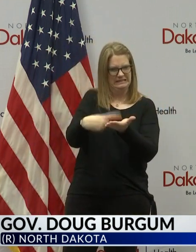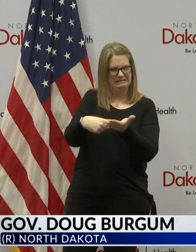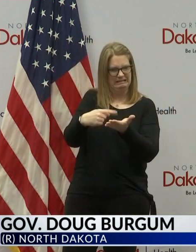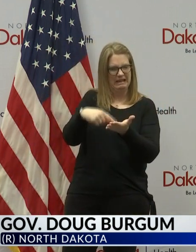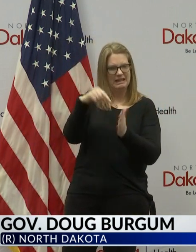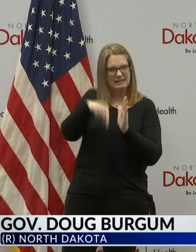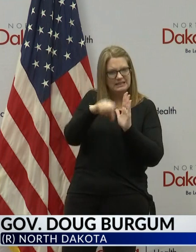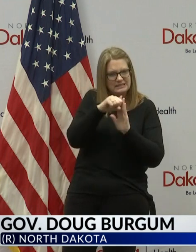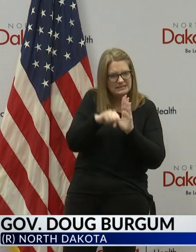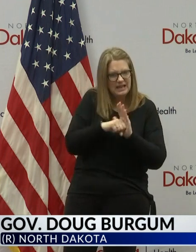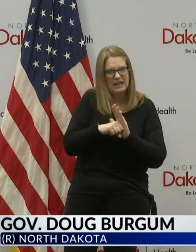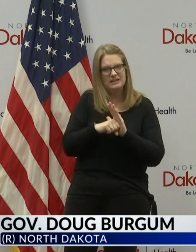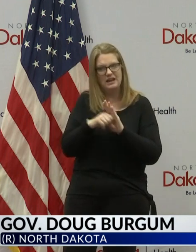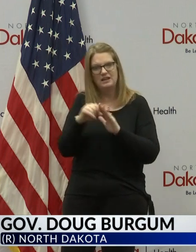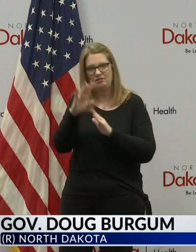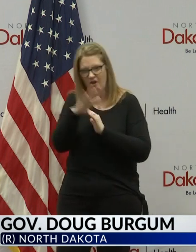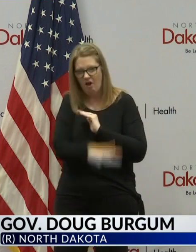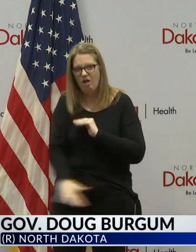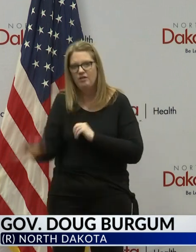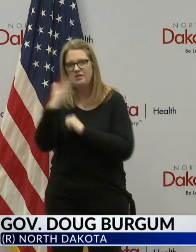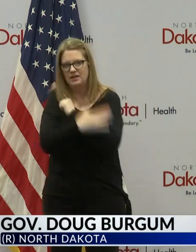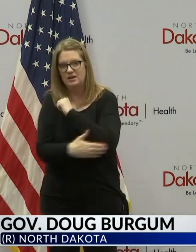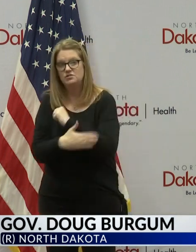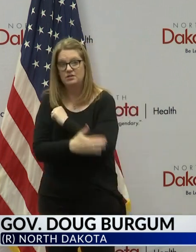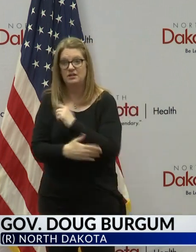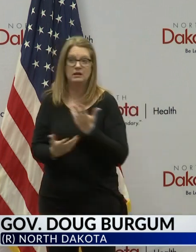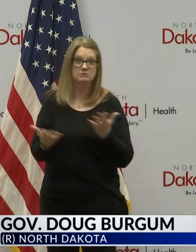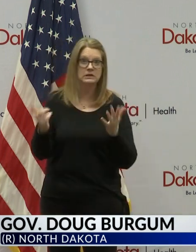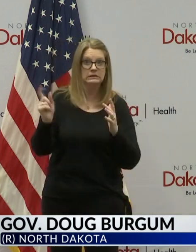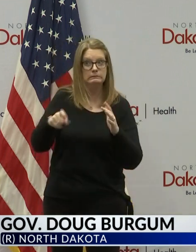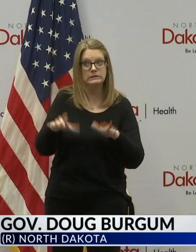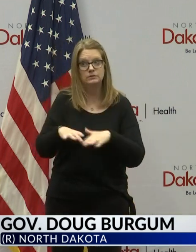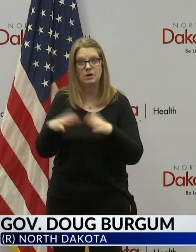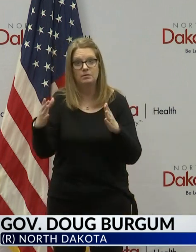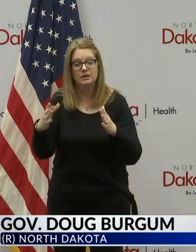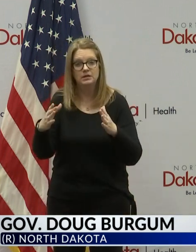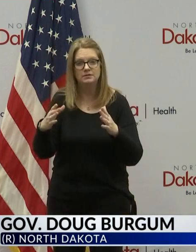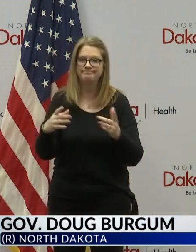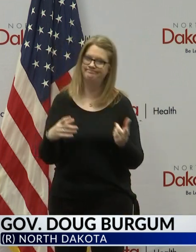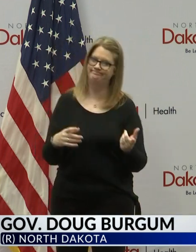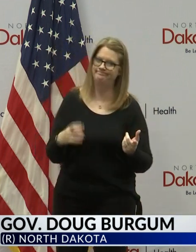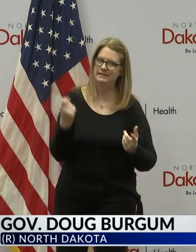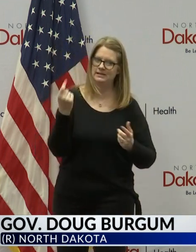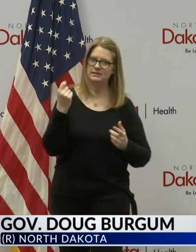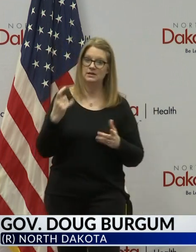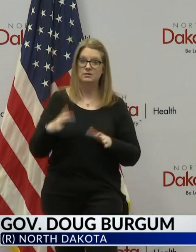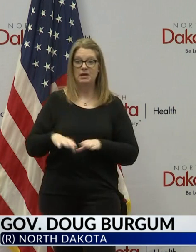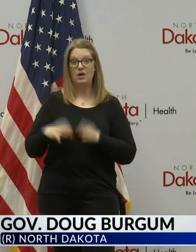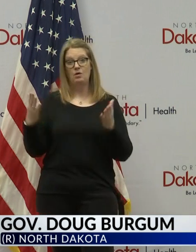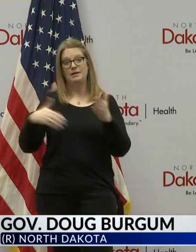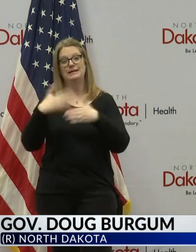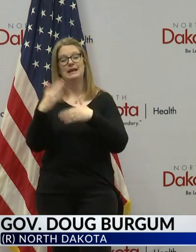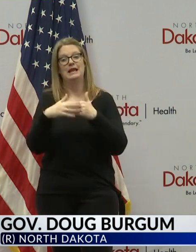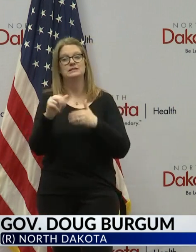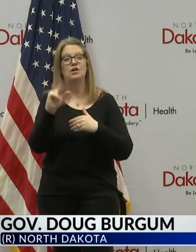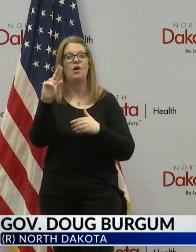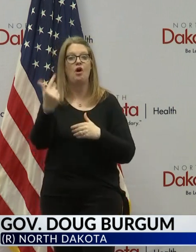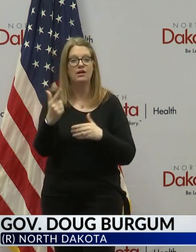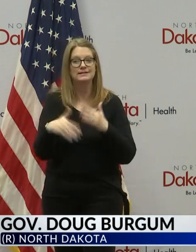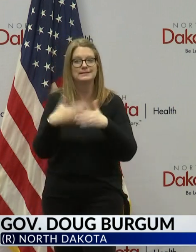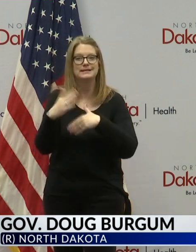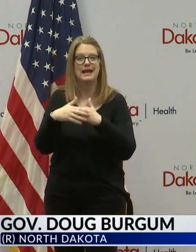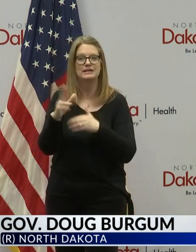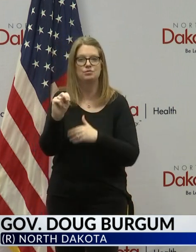and nationally about reopening we've also said that we could be open it could be next August it could be next November